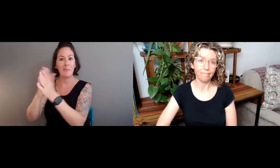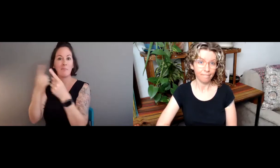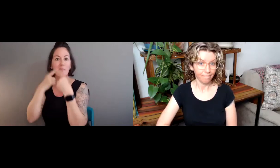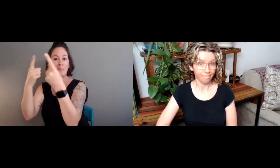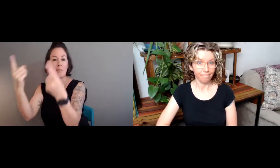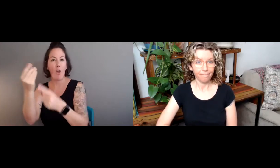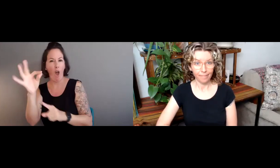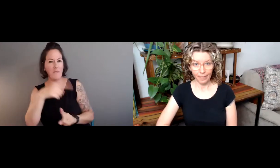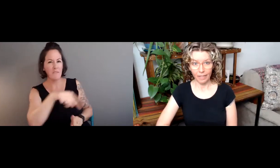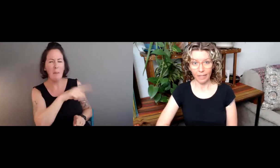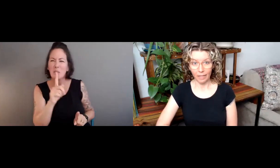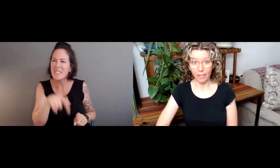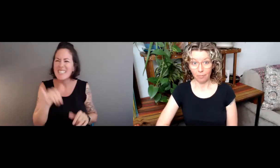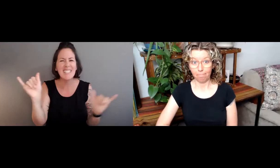life.